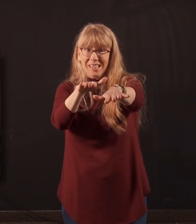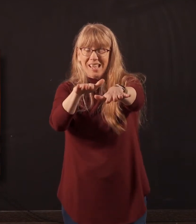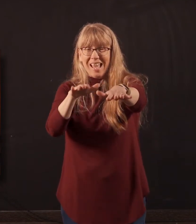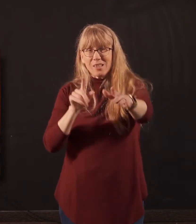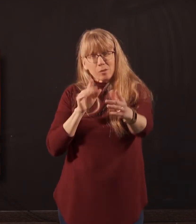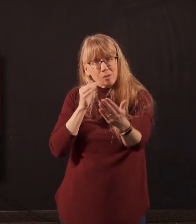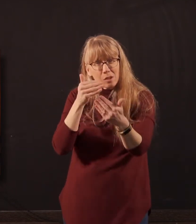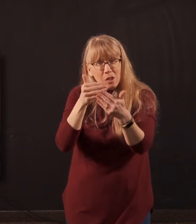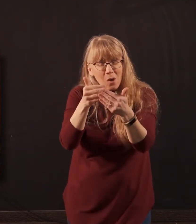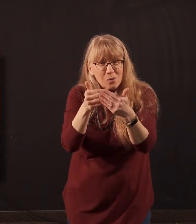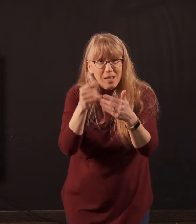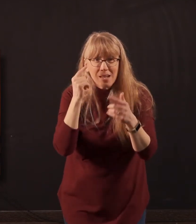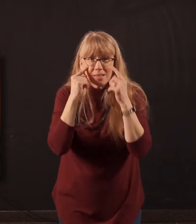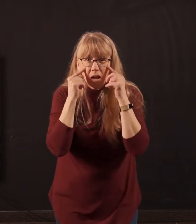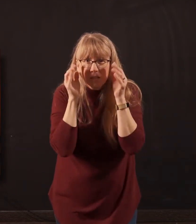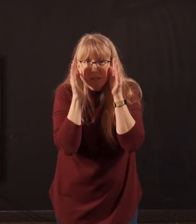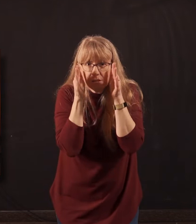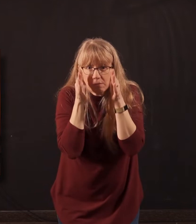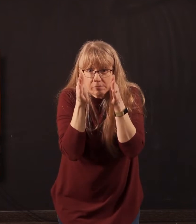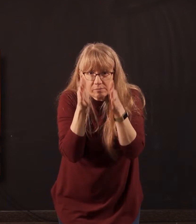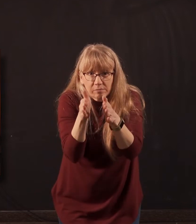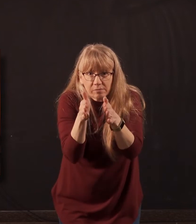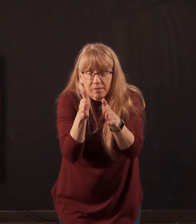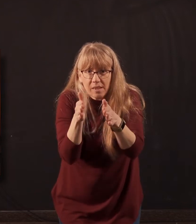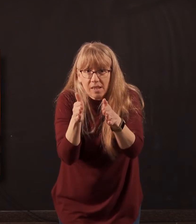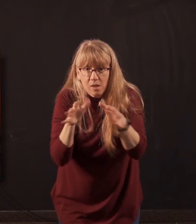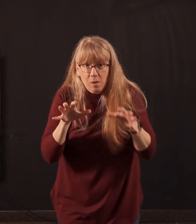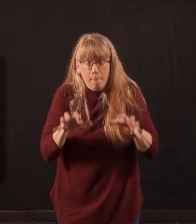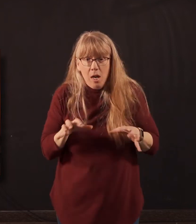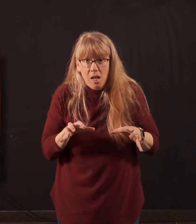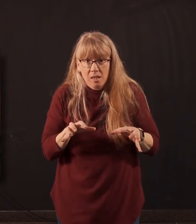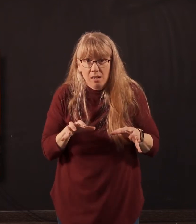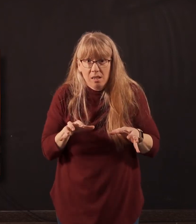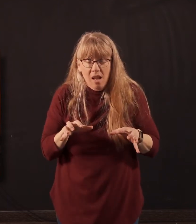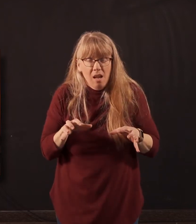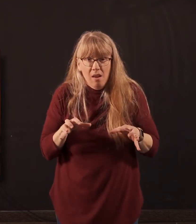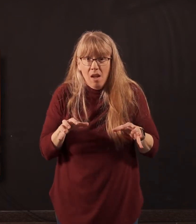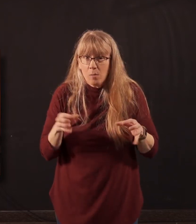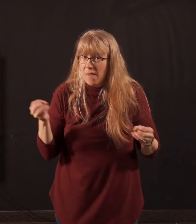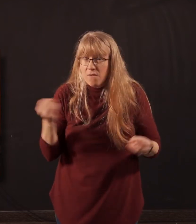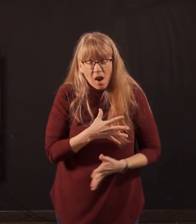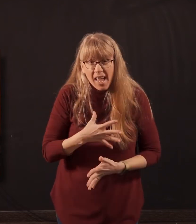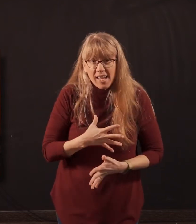close and his eyes were transfixed. And the next thing you know, he was paralyzed. He was frightened. His confidence